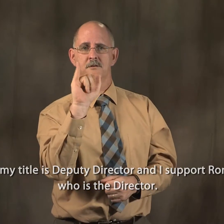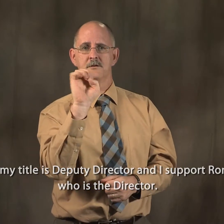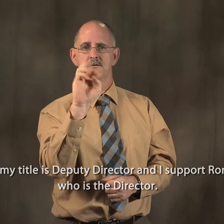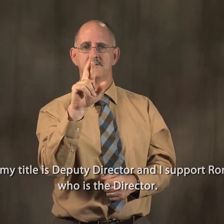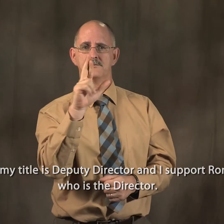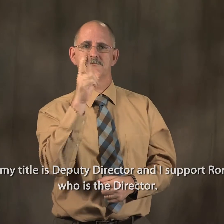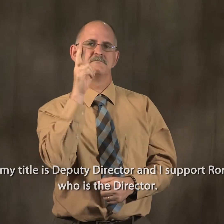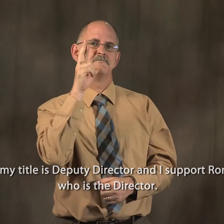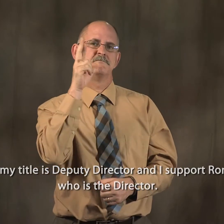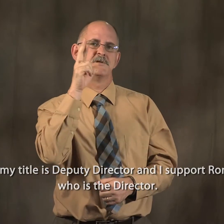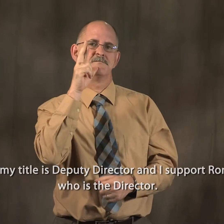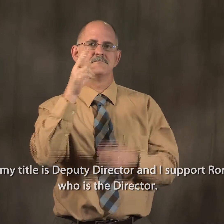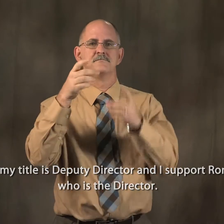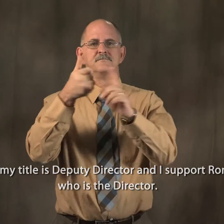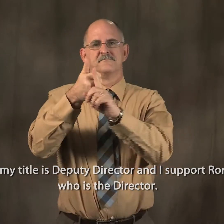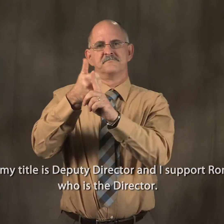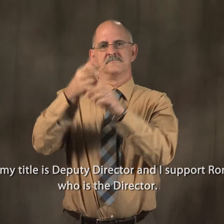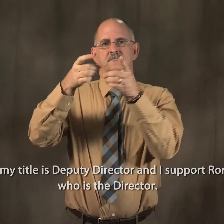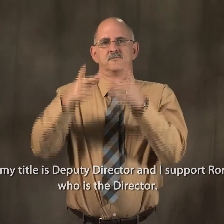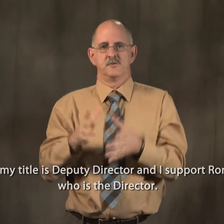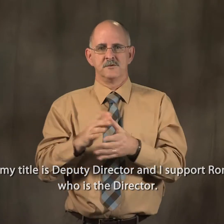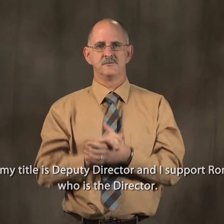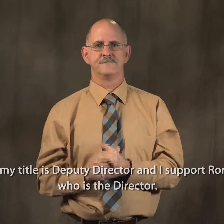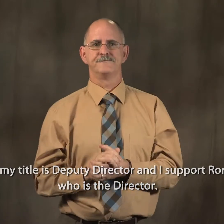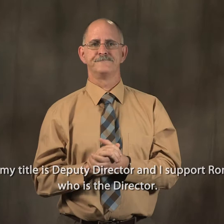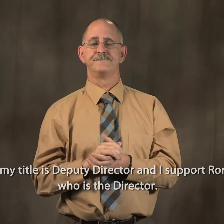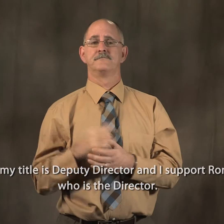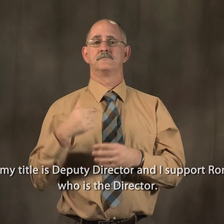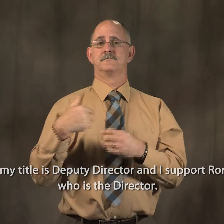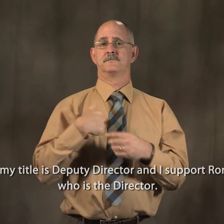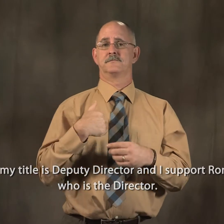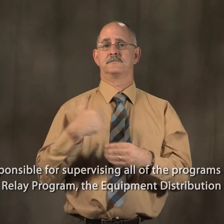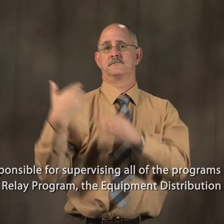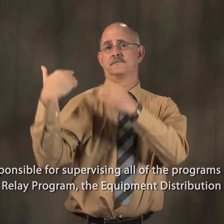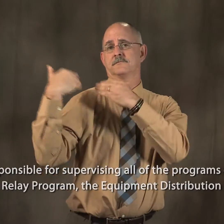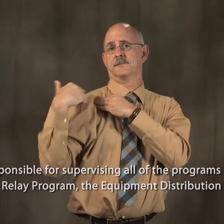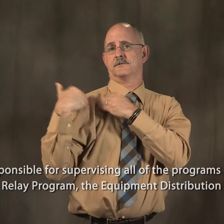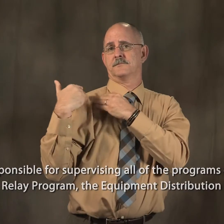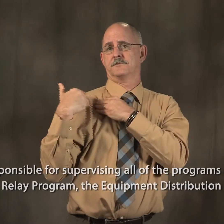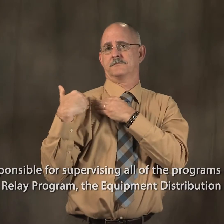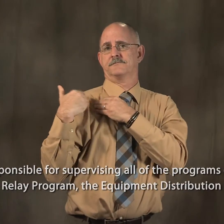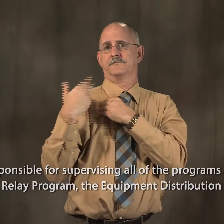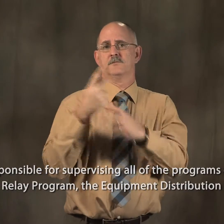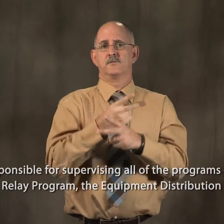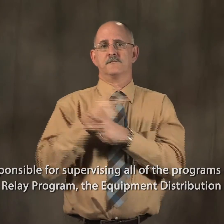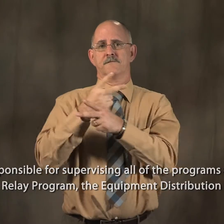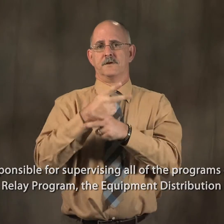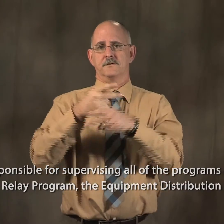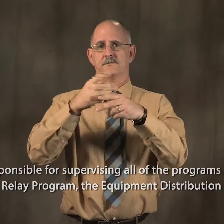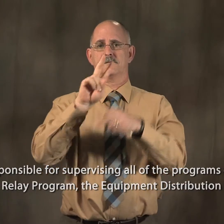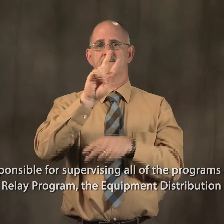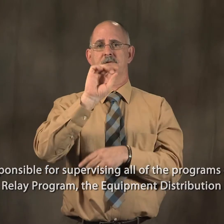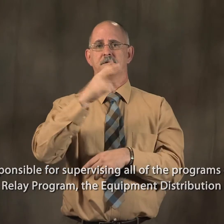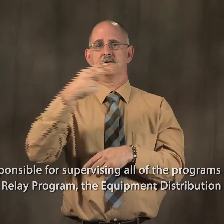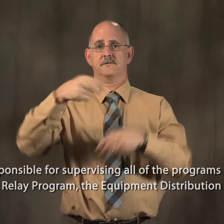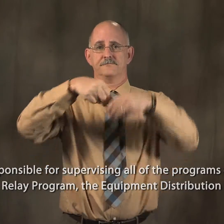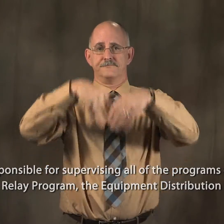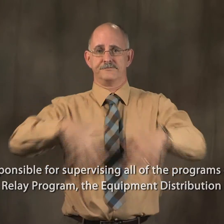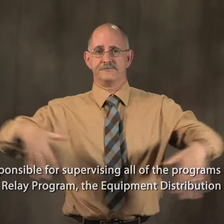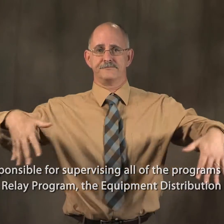I support Ron Lanier, who is the director. And I am responsible for supervising all of